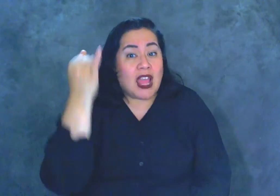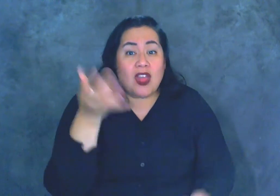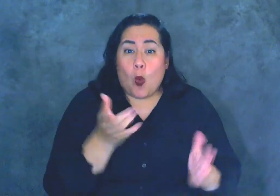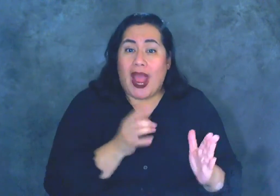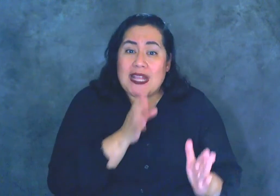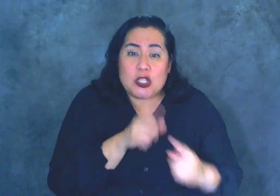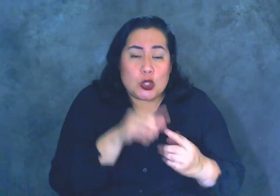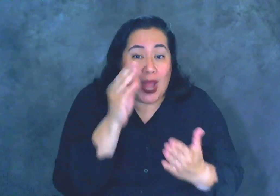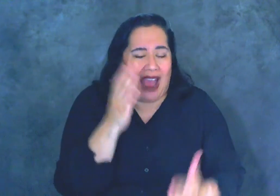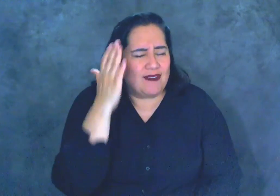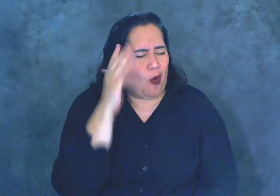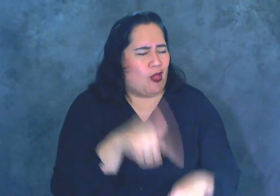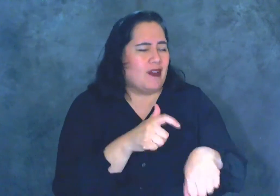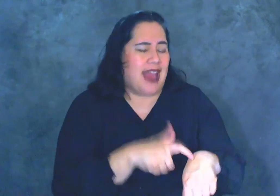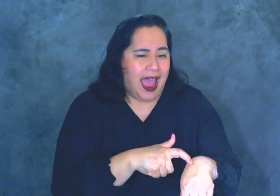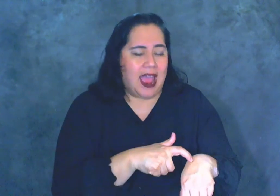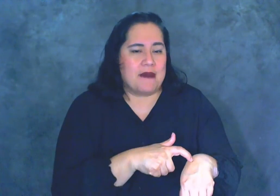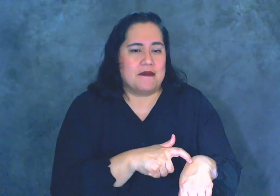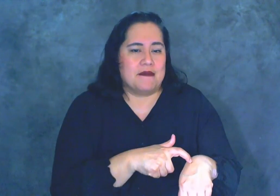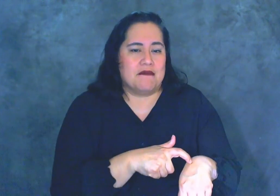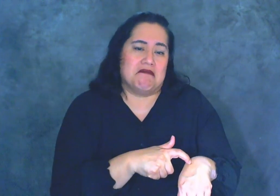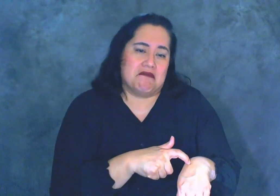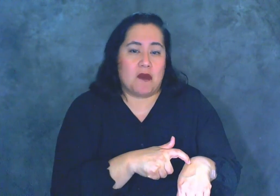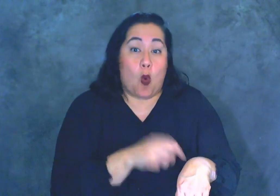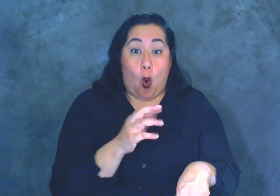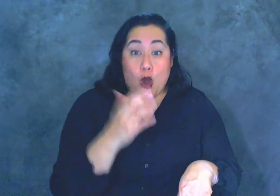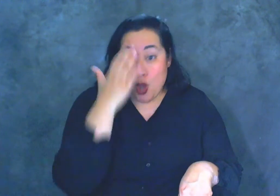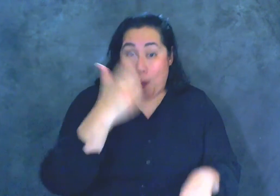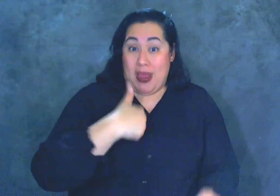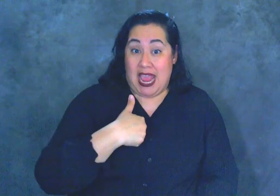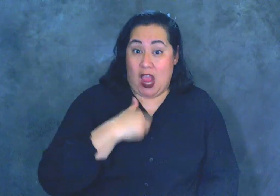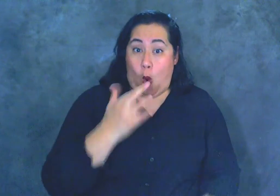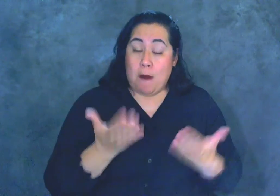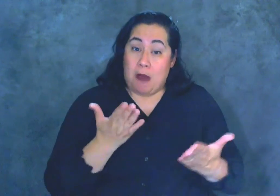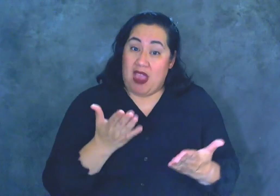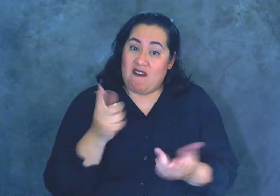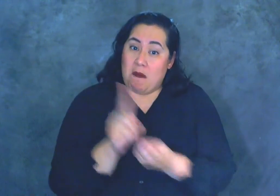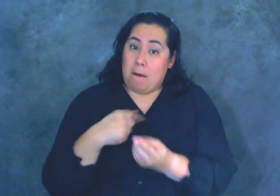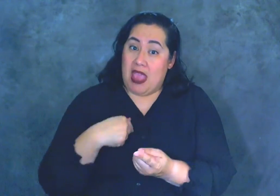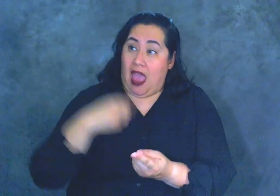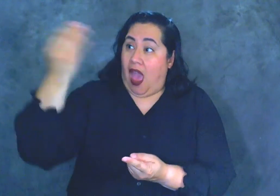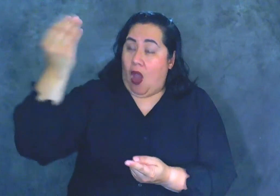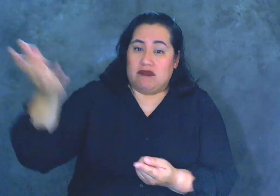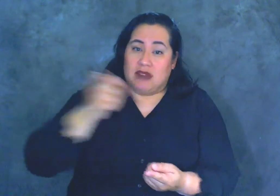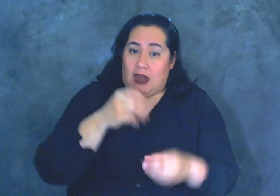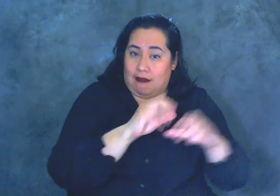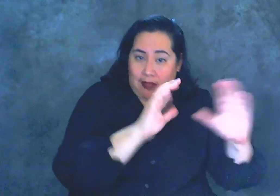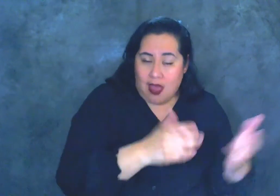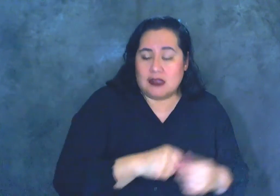students that I've known a long time or who know me or maybe even have met me outside of class, I